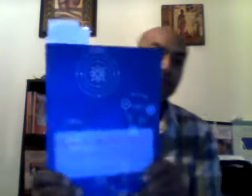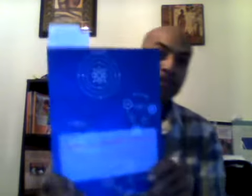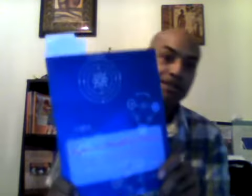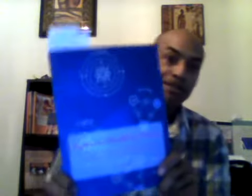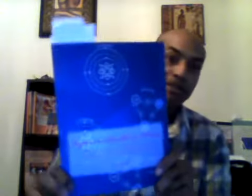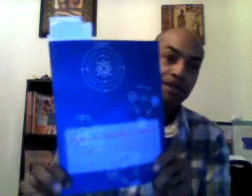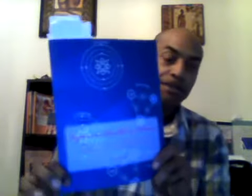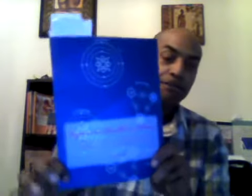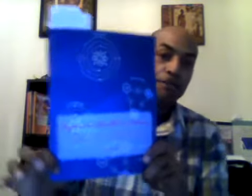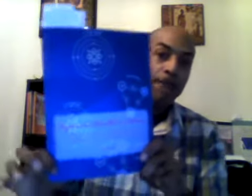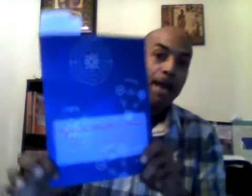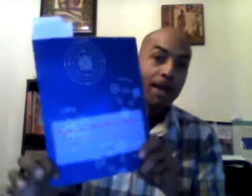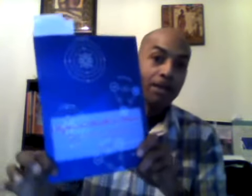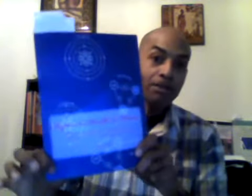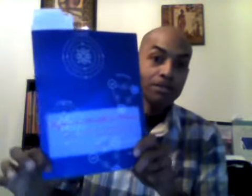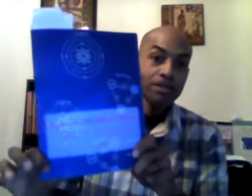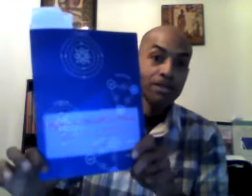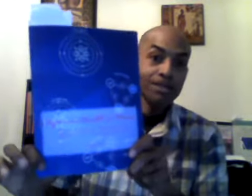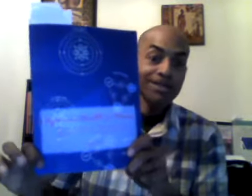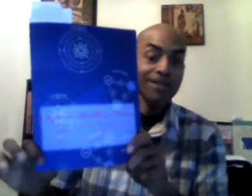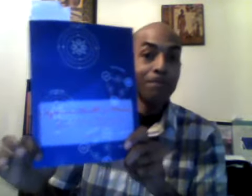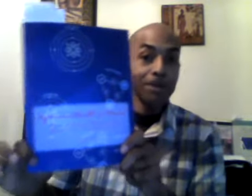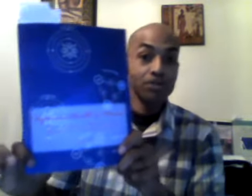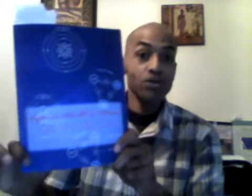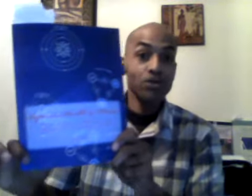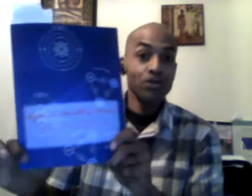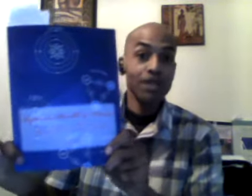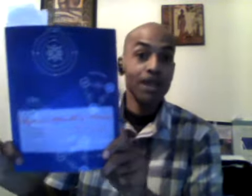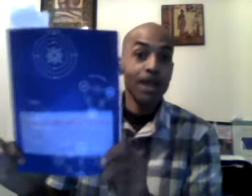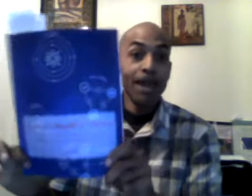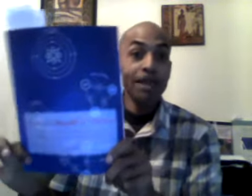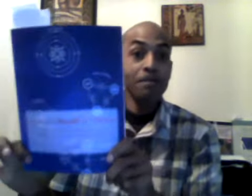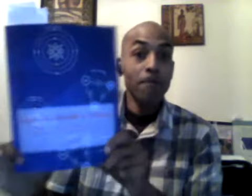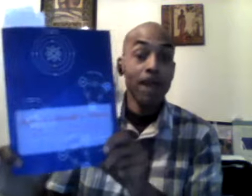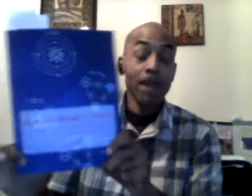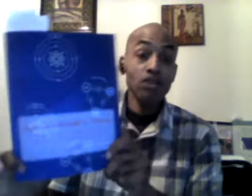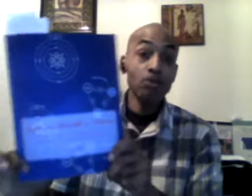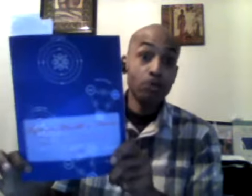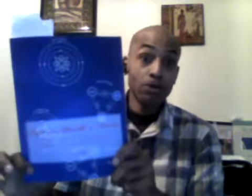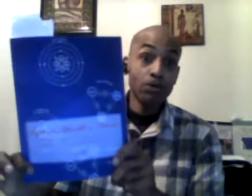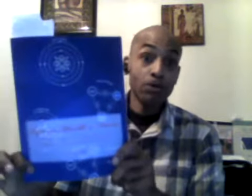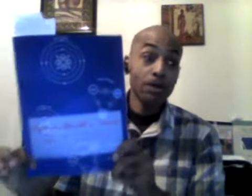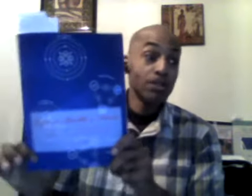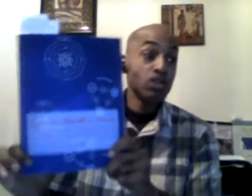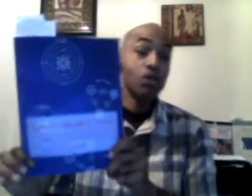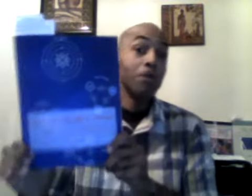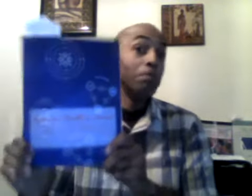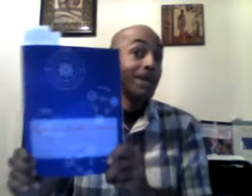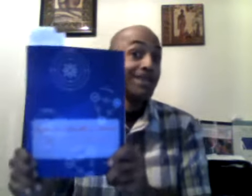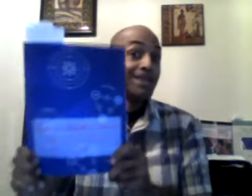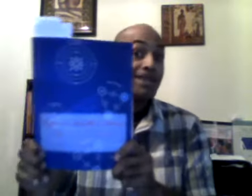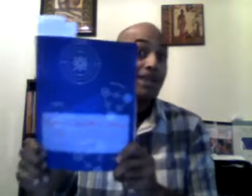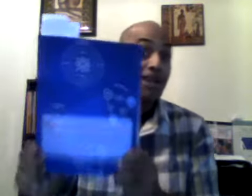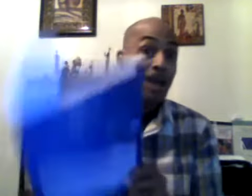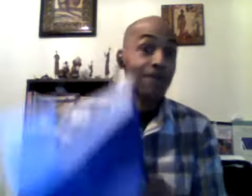from atoms to muscles a manual to abundant life